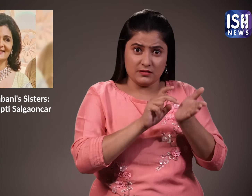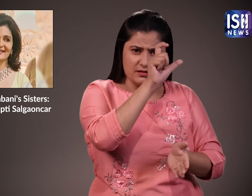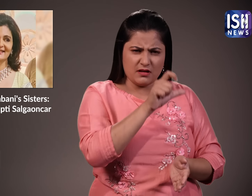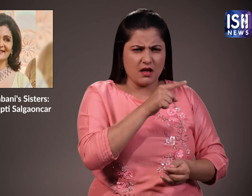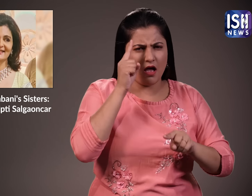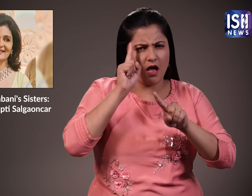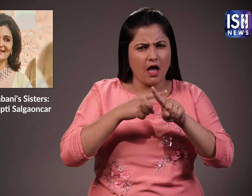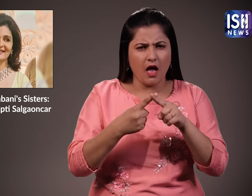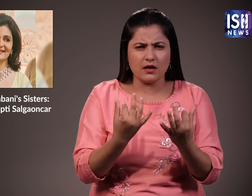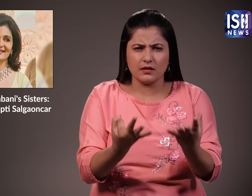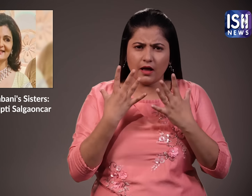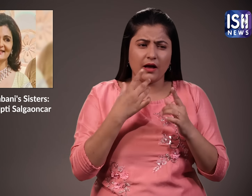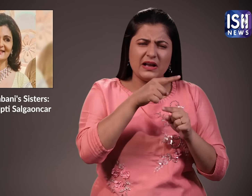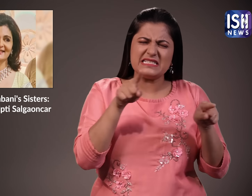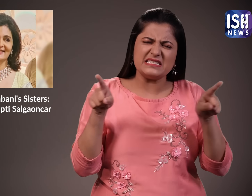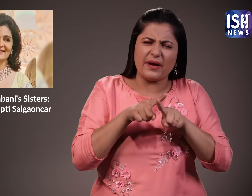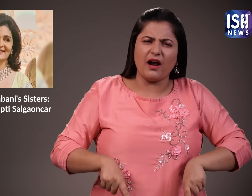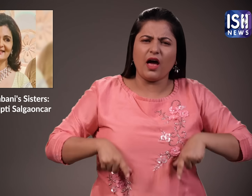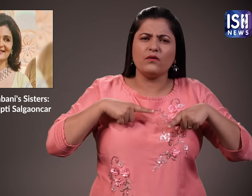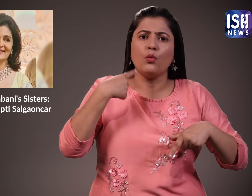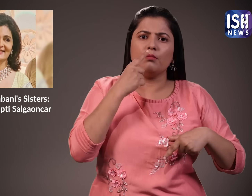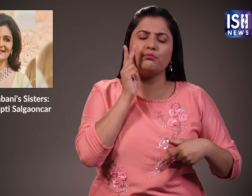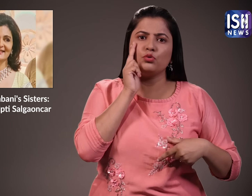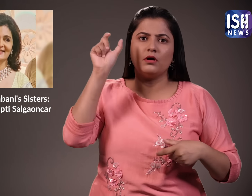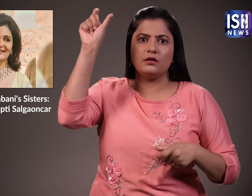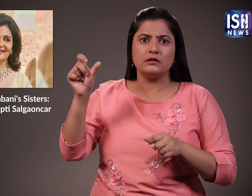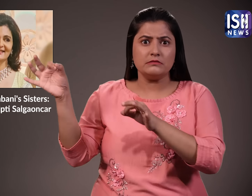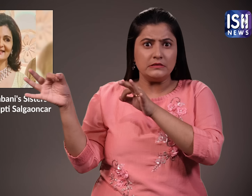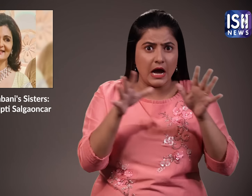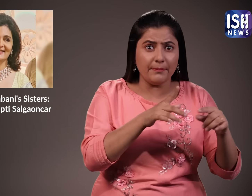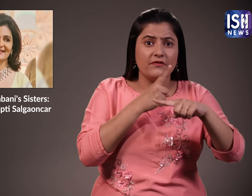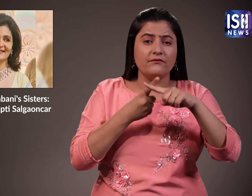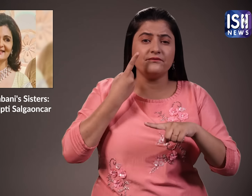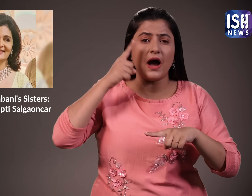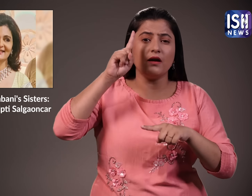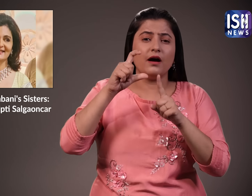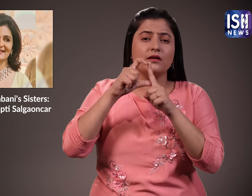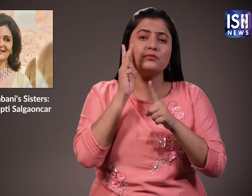Neena has amazing entrepreneurial skills just like her brother Mukesh and father Dhirubai Ambani.